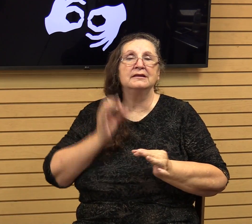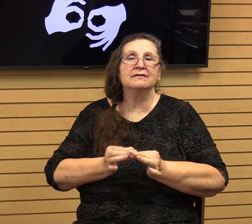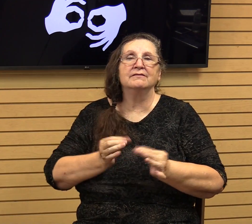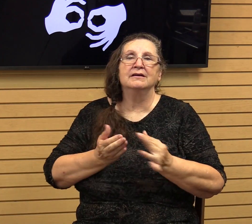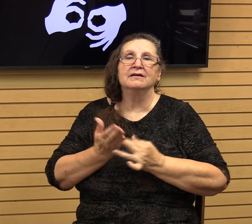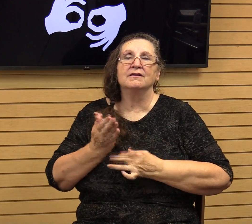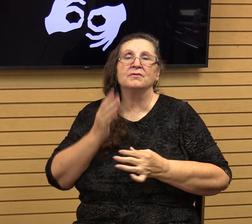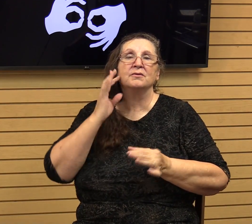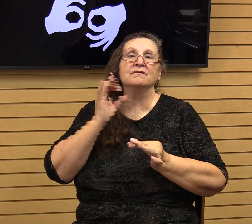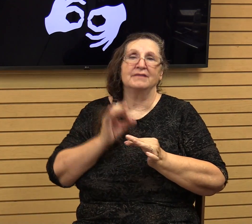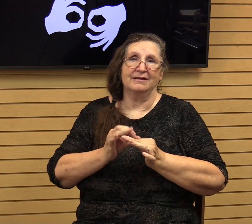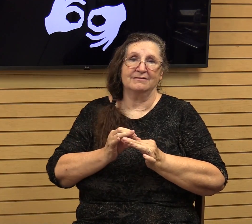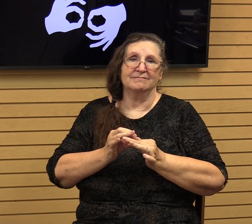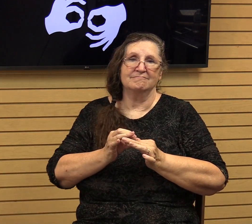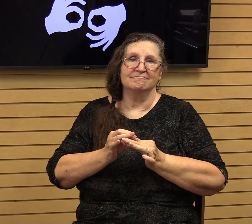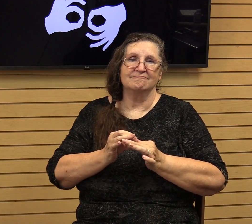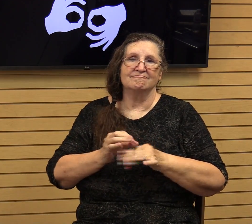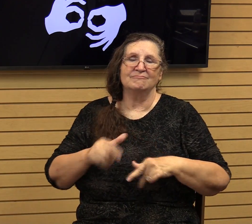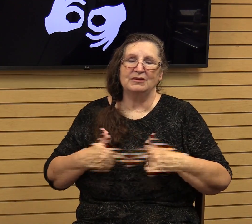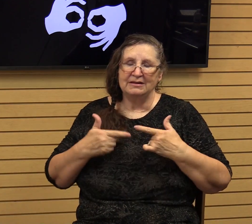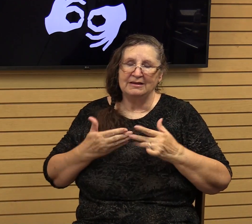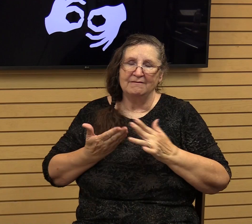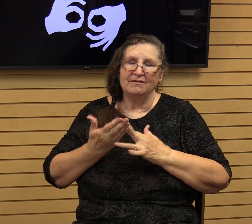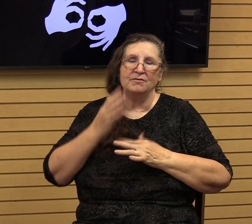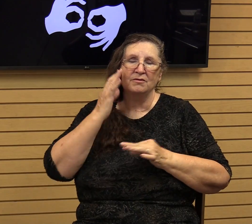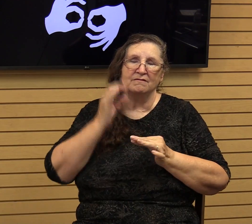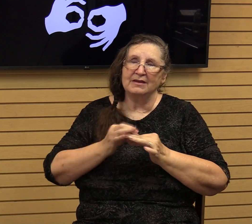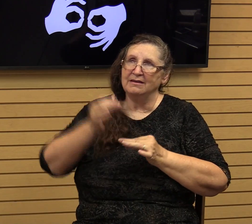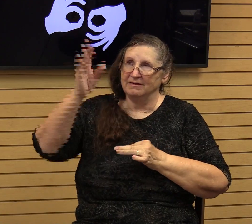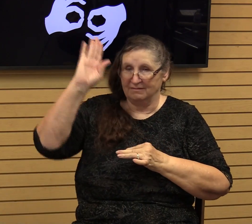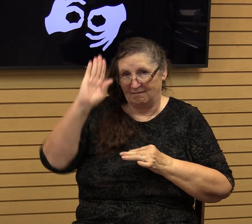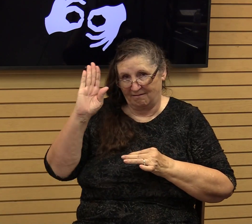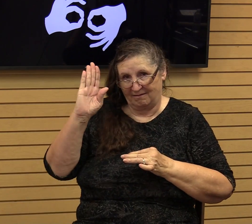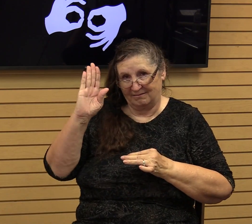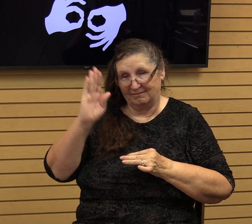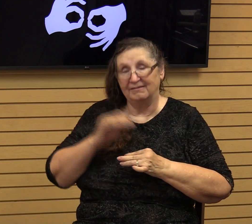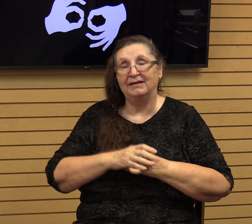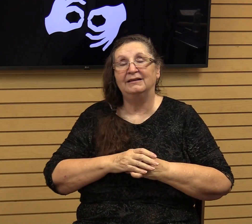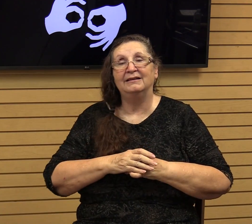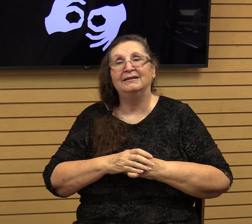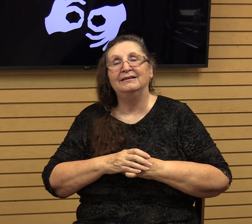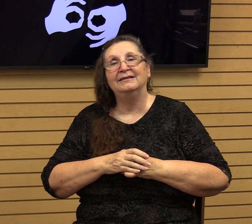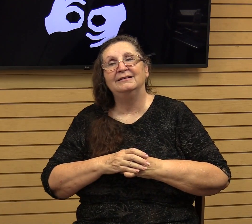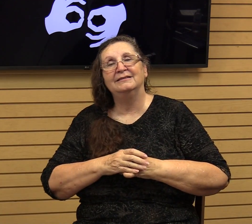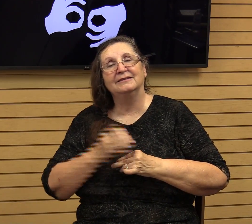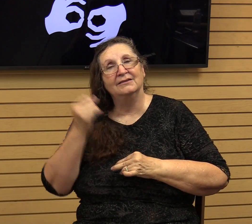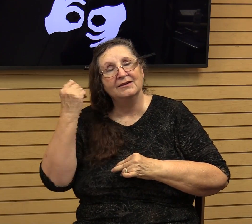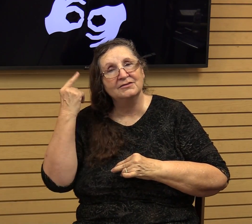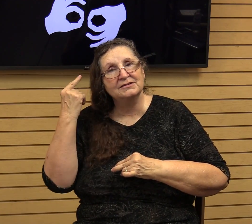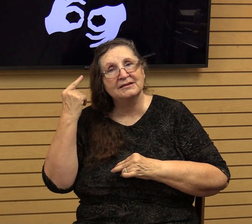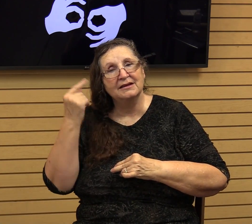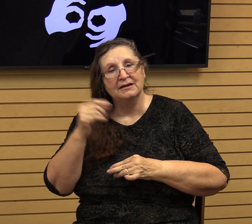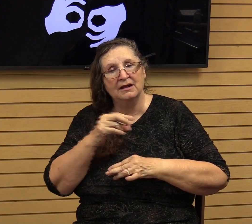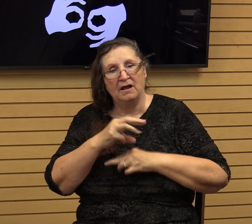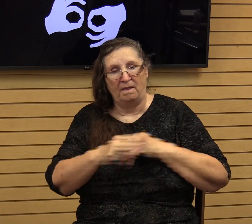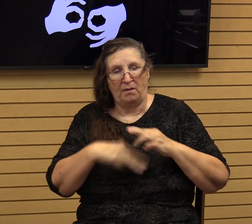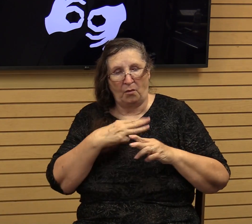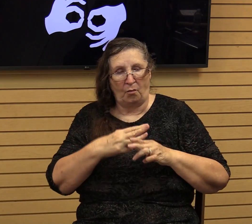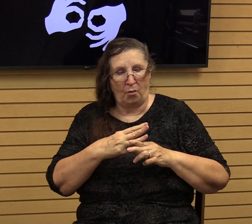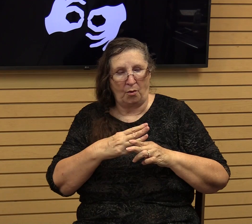the key, guys. We live by faith in God. You see, even though the world we live in is getting worse and